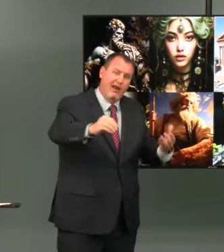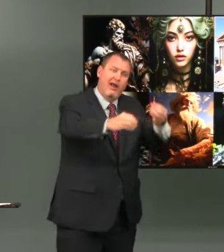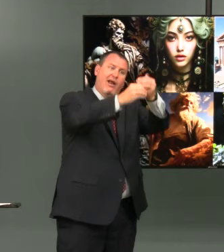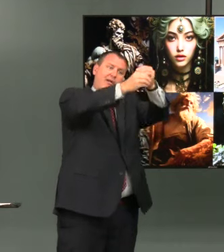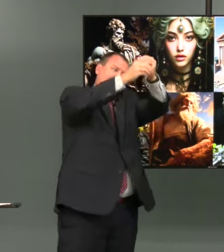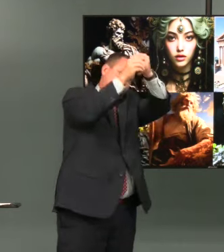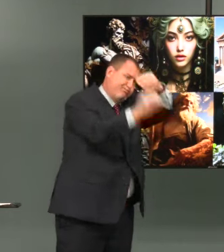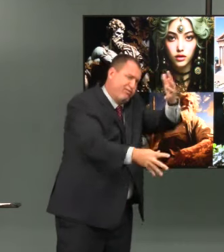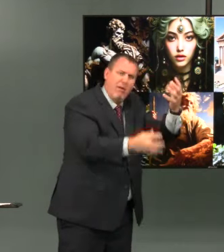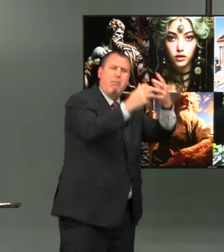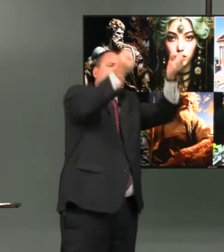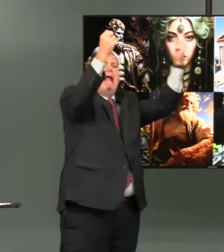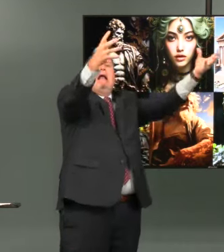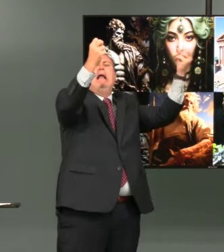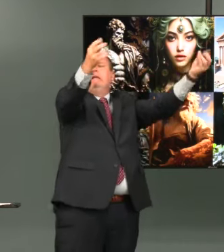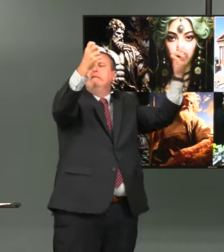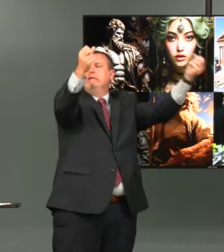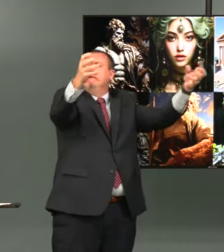and many others